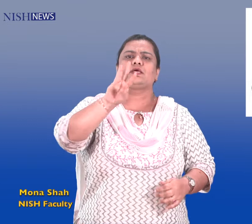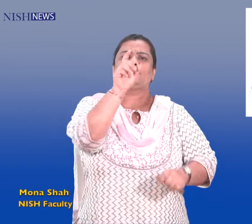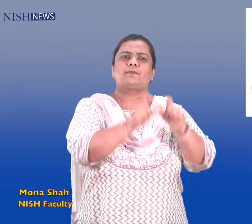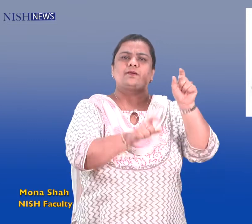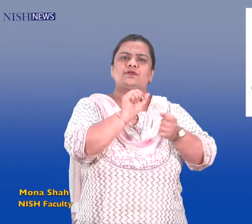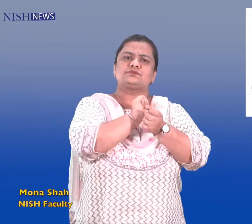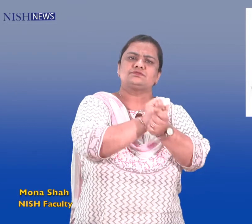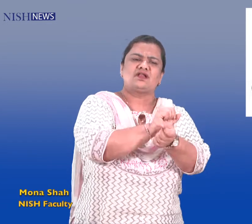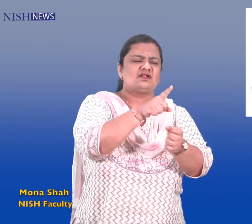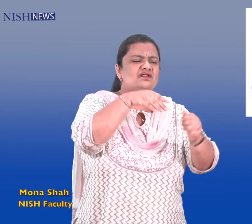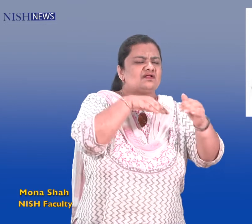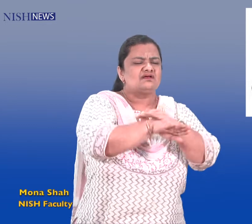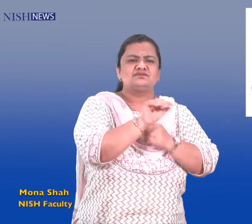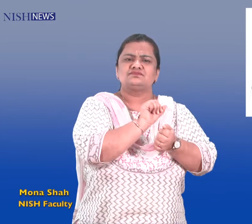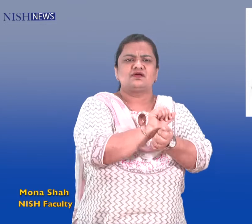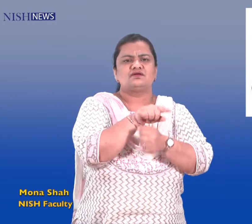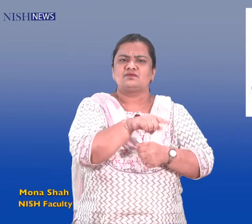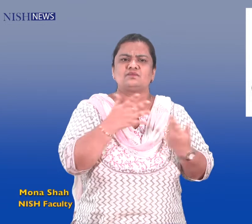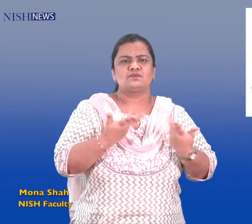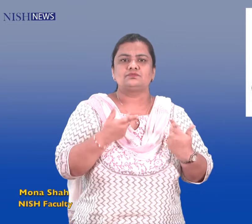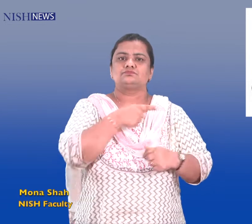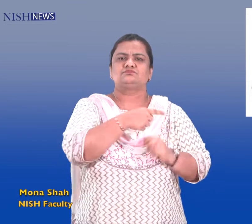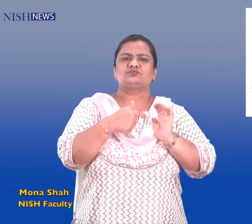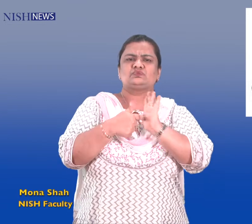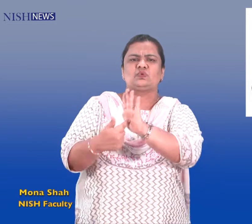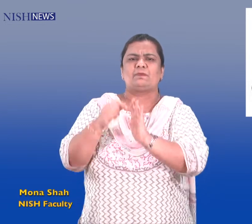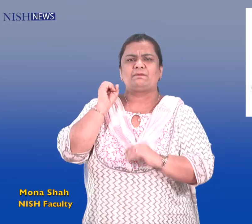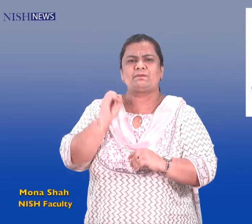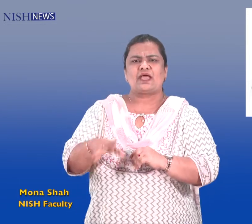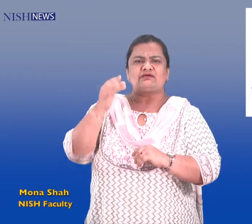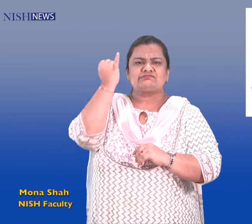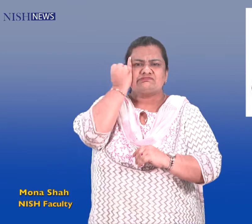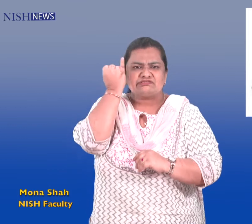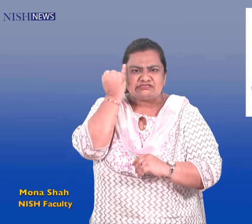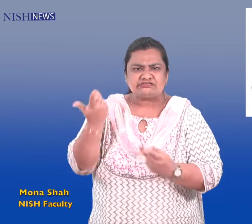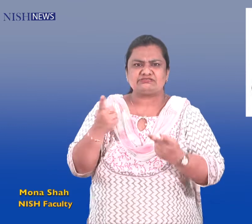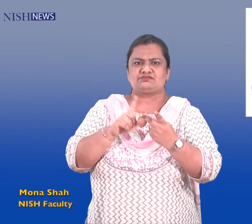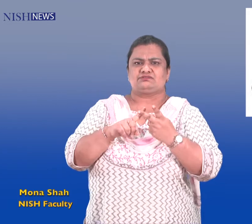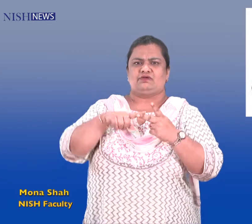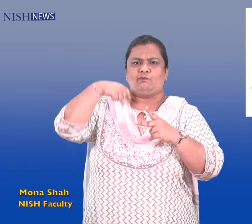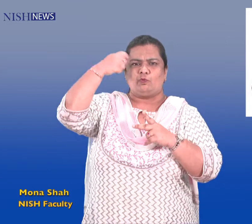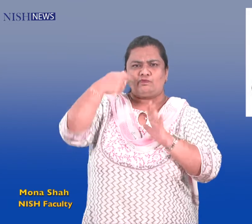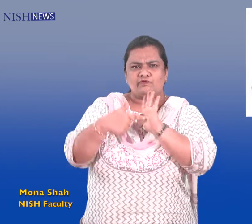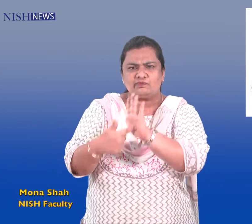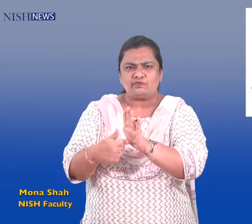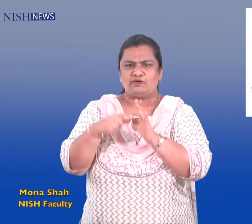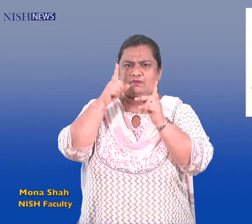child pornographic material. It also conducted searches in 14 states and union territories. The